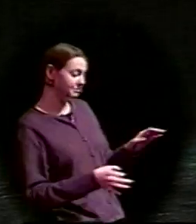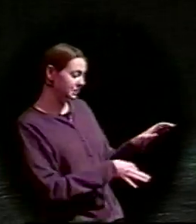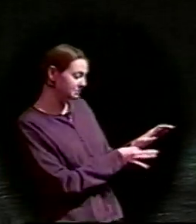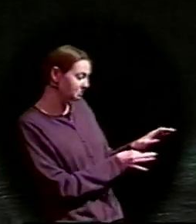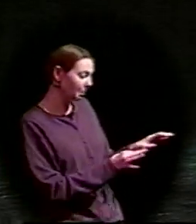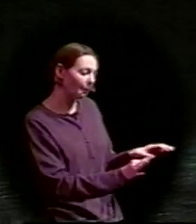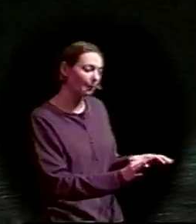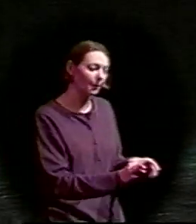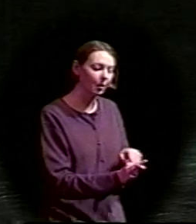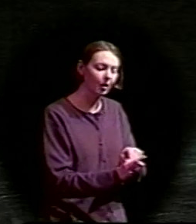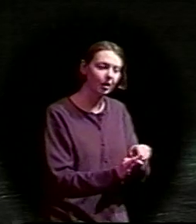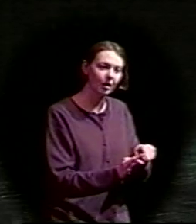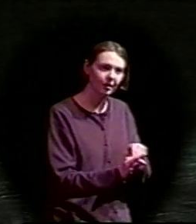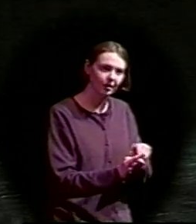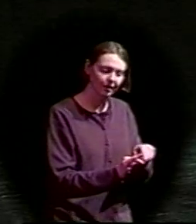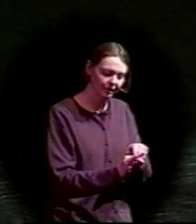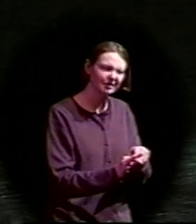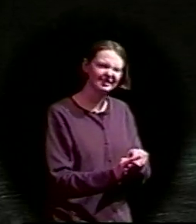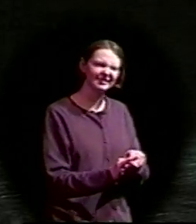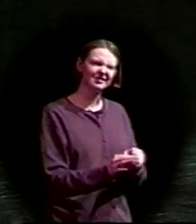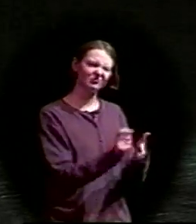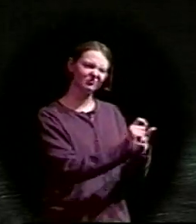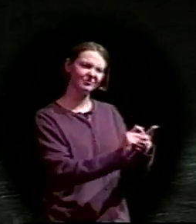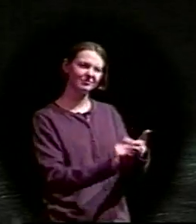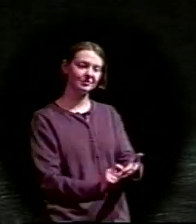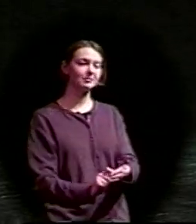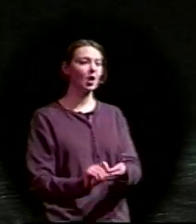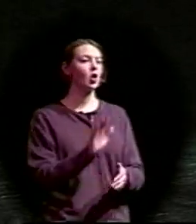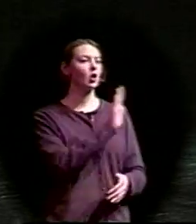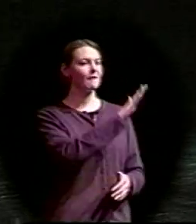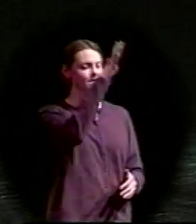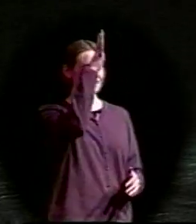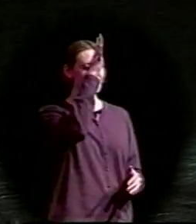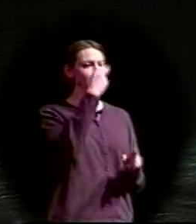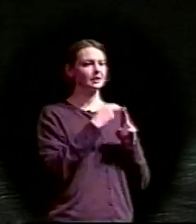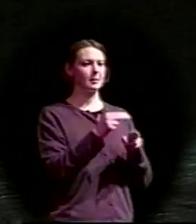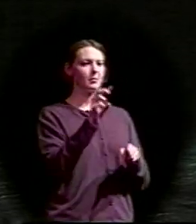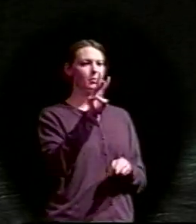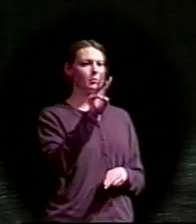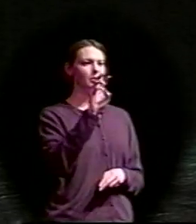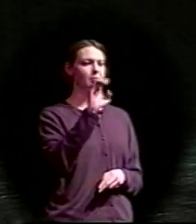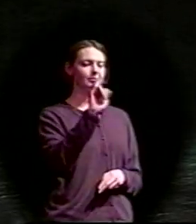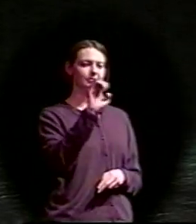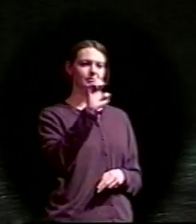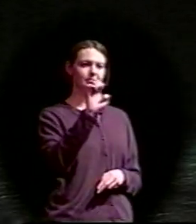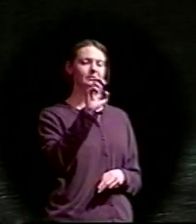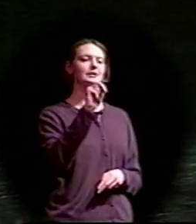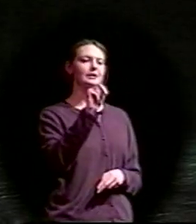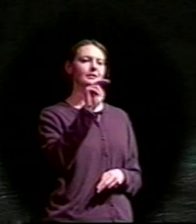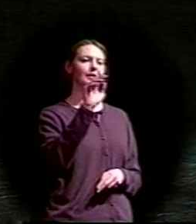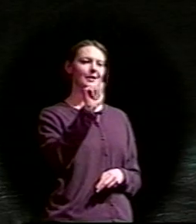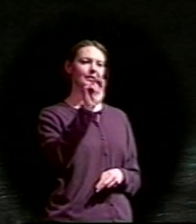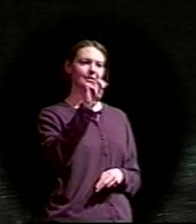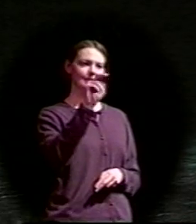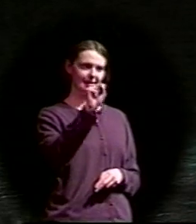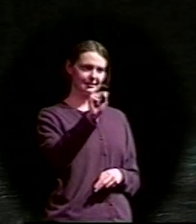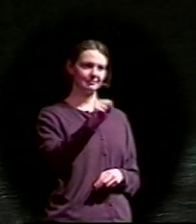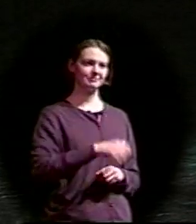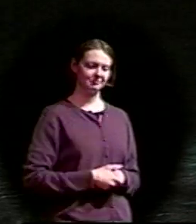one spur, he showed Minnie, was engraved her father's name, Winans, W-I-N-A-N-S, for they were his